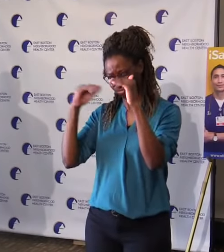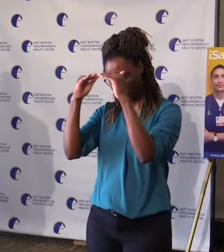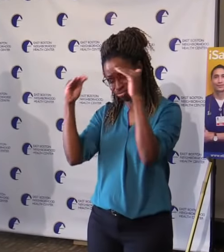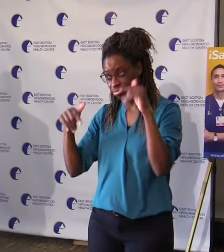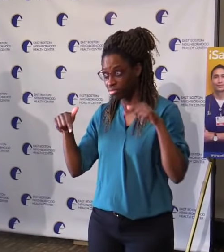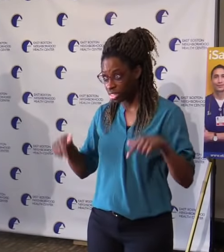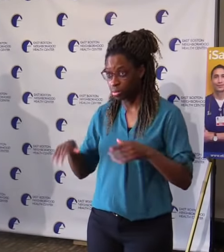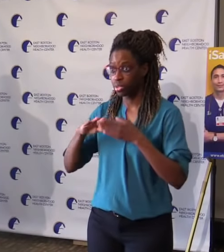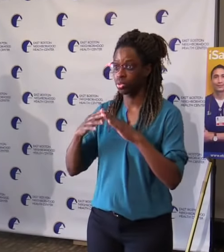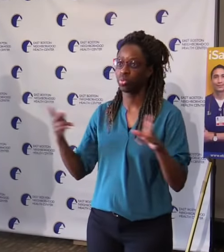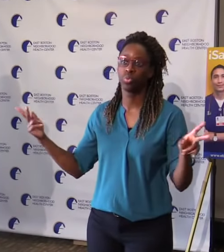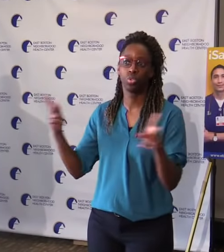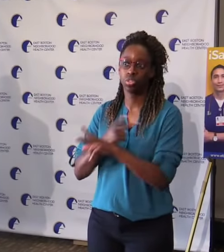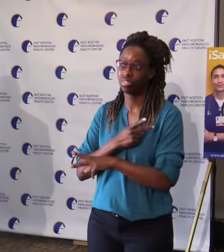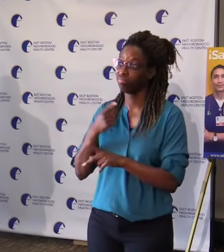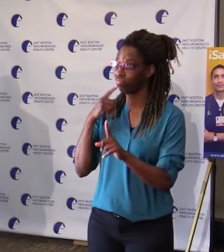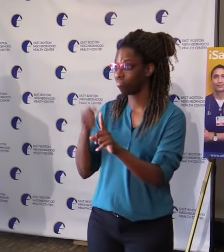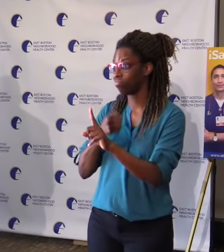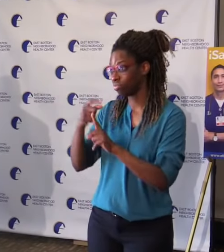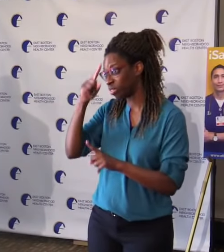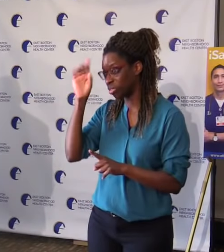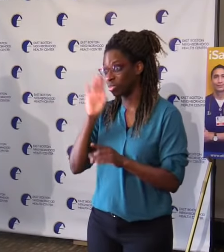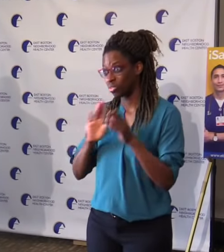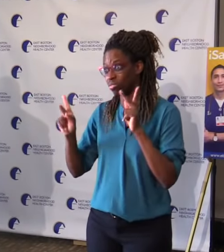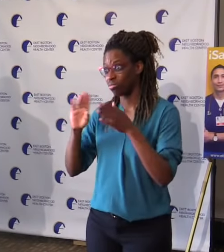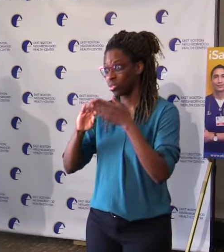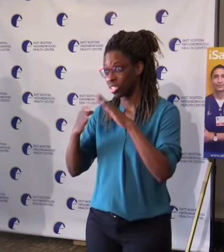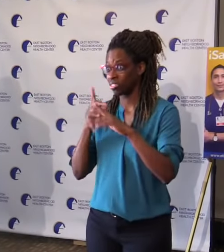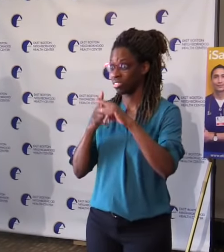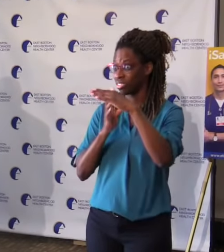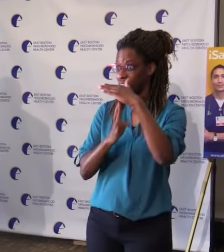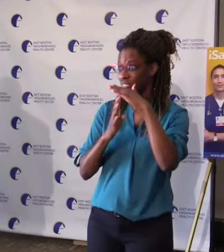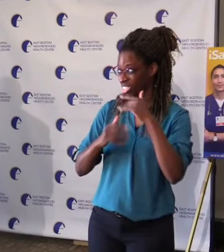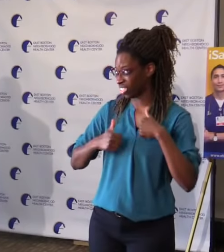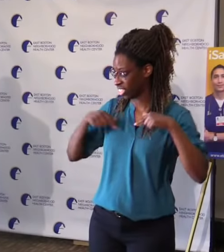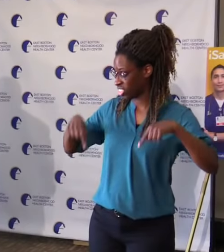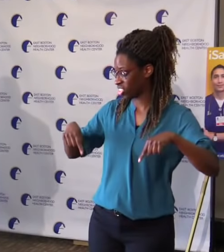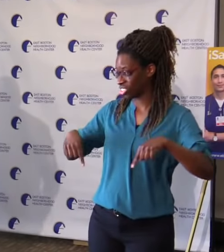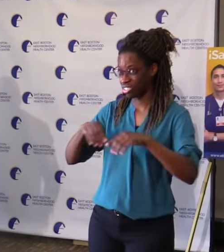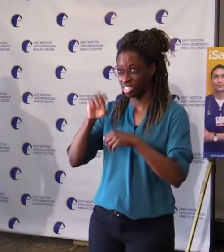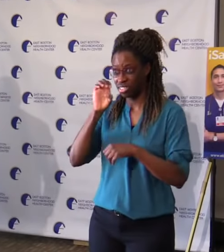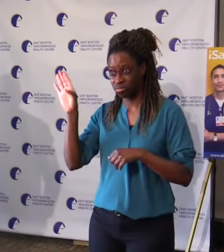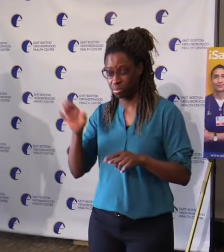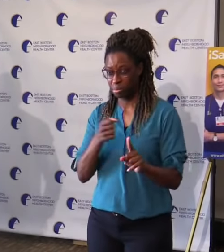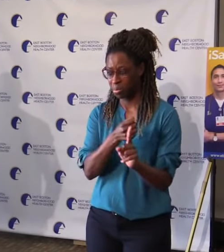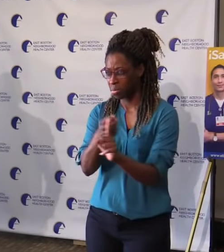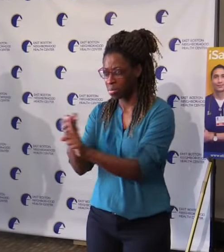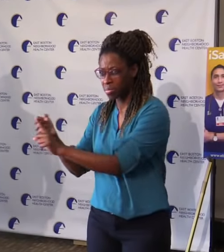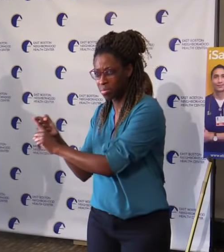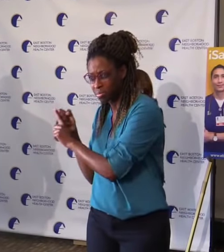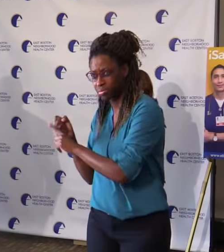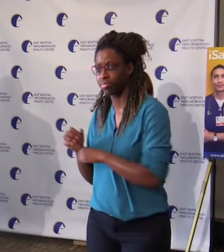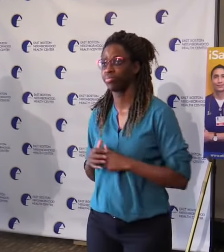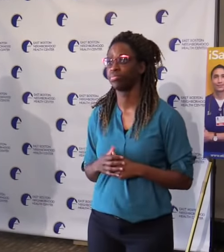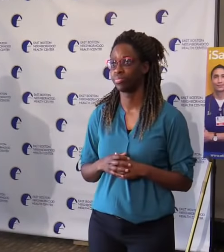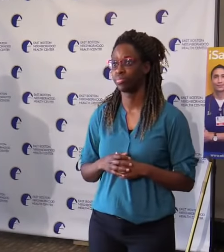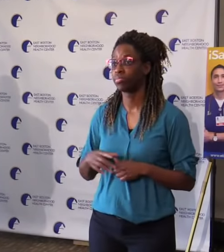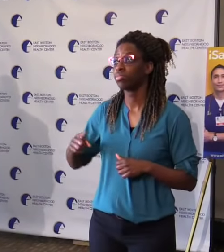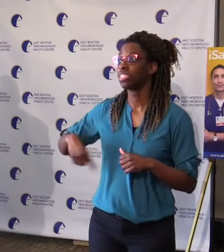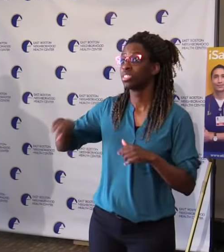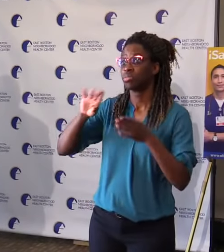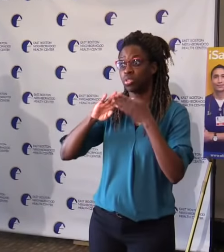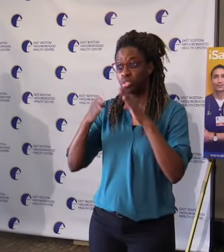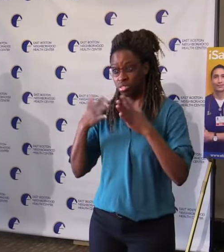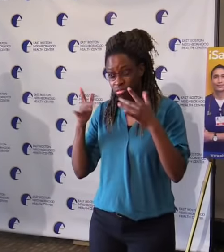immigrant, and low-income residents live. There is no doubt in anyone's mind that these communities continue to bear the physical, emotional,